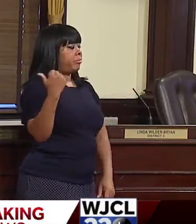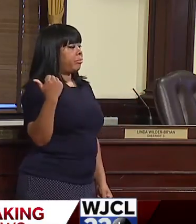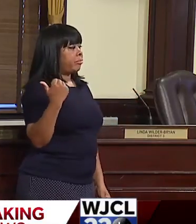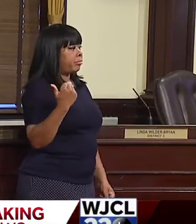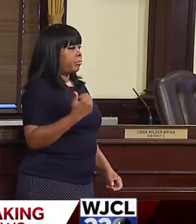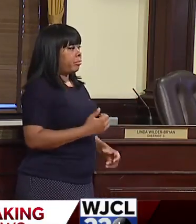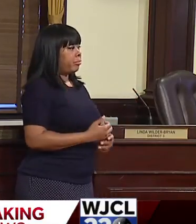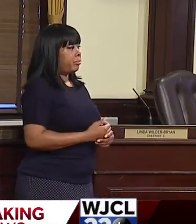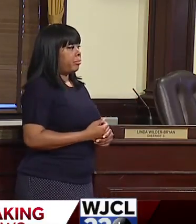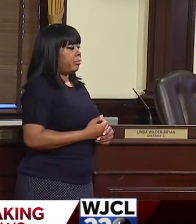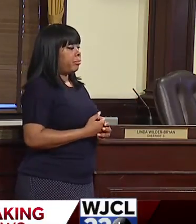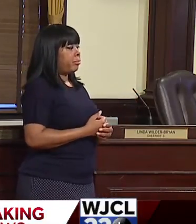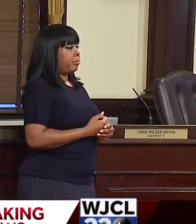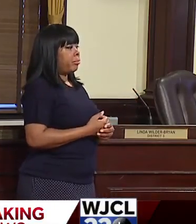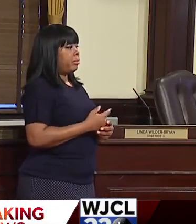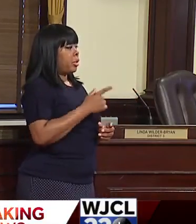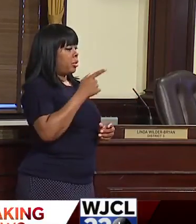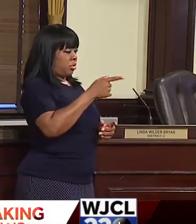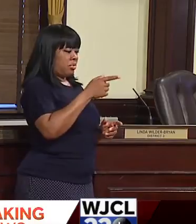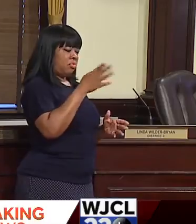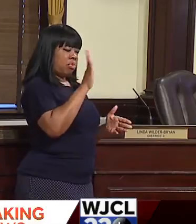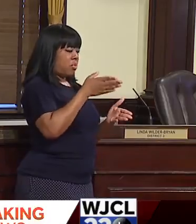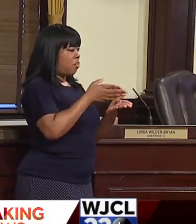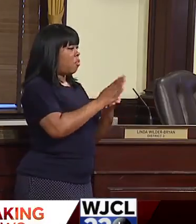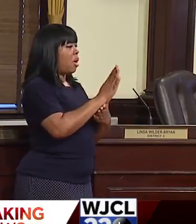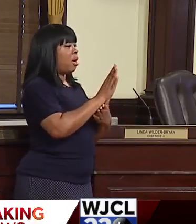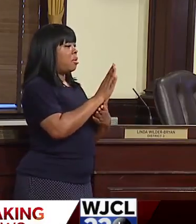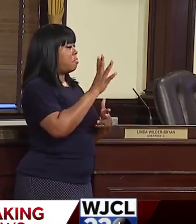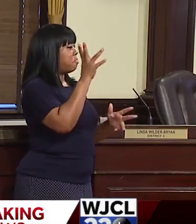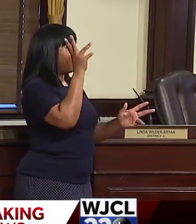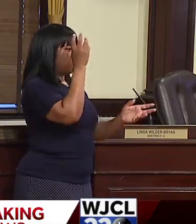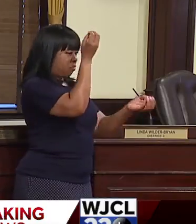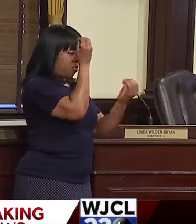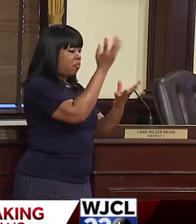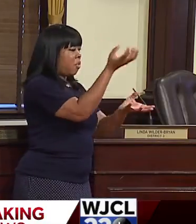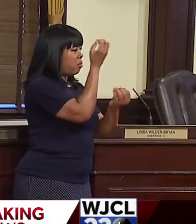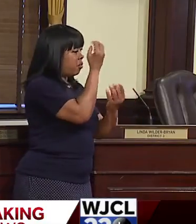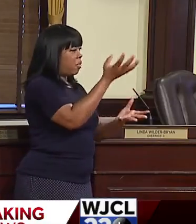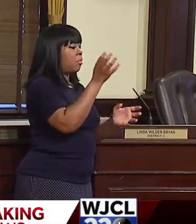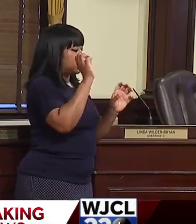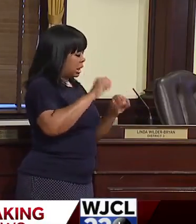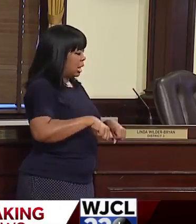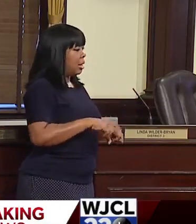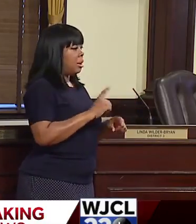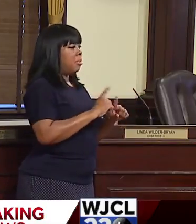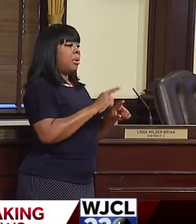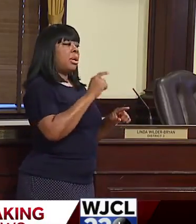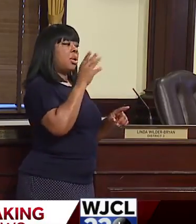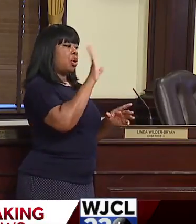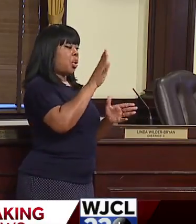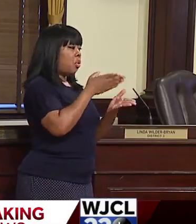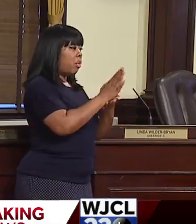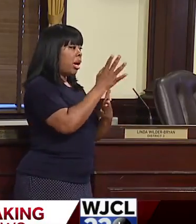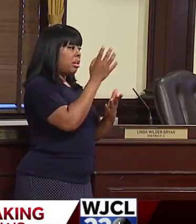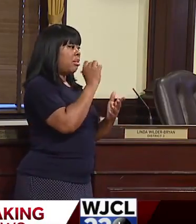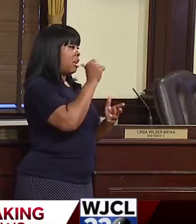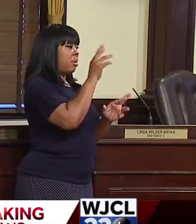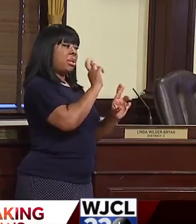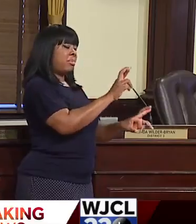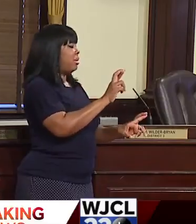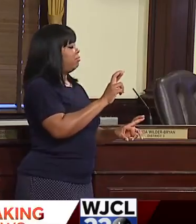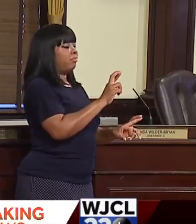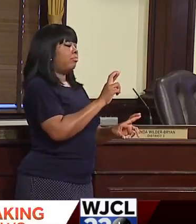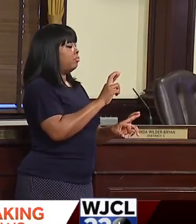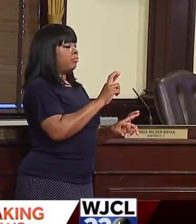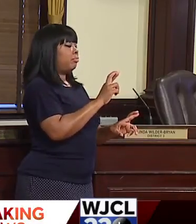See, I mean, I don't think you have the right to be heard. You don't have the right to be disrespectful. And so my position almost goes with that with the city of Savannah's page